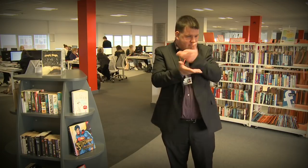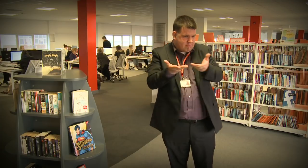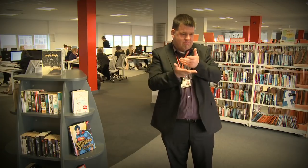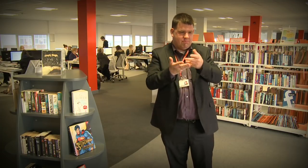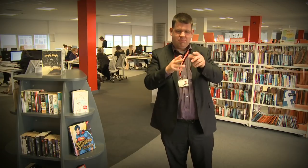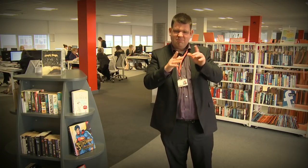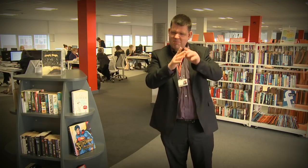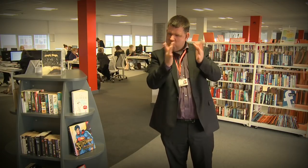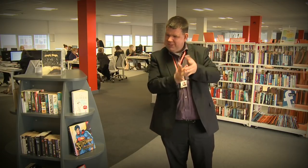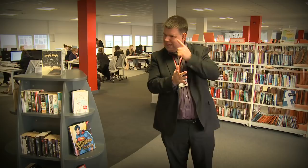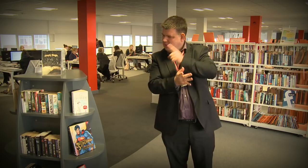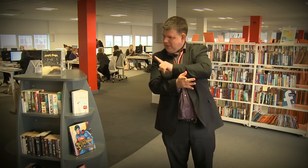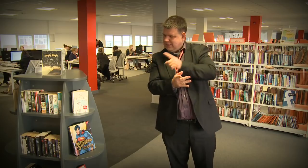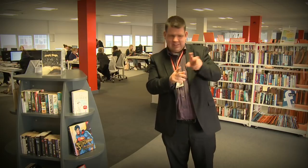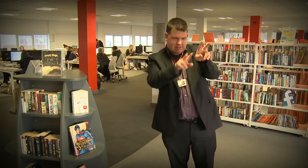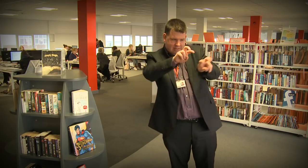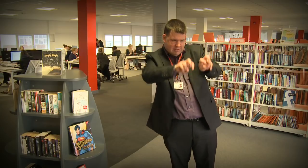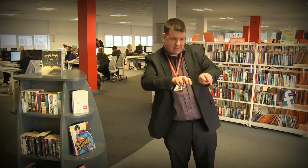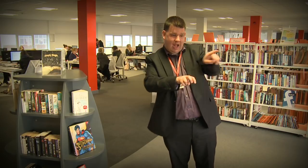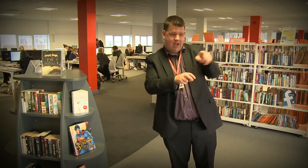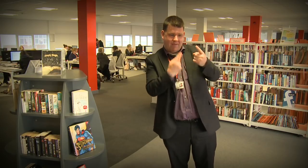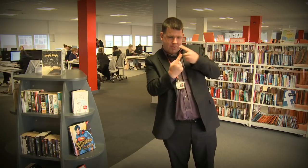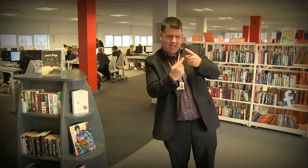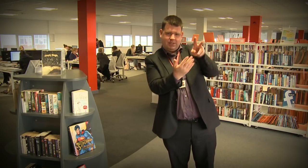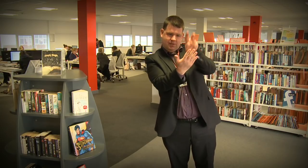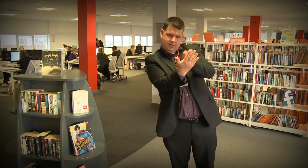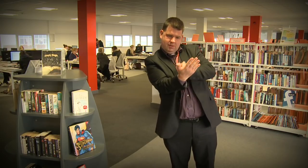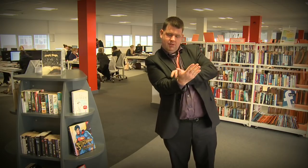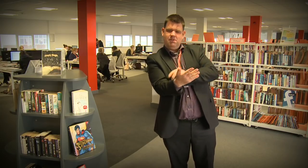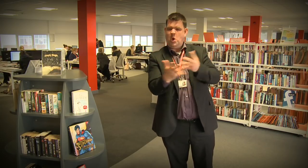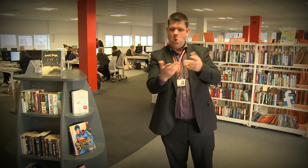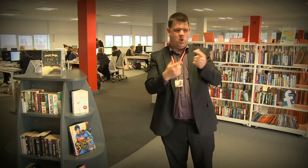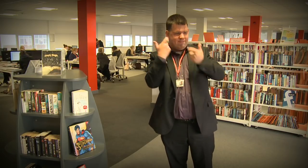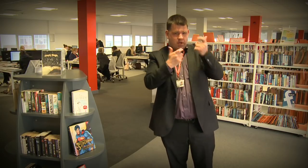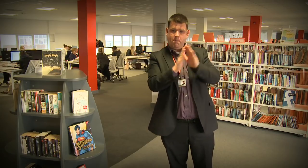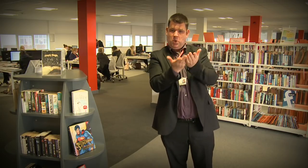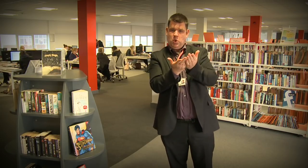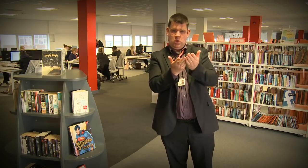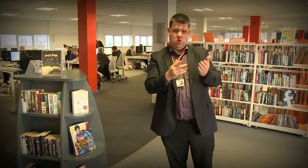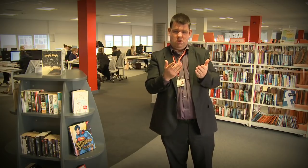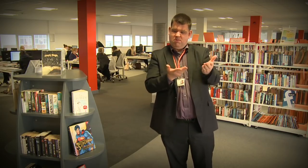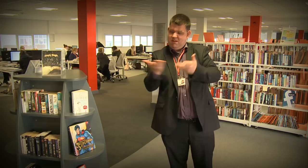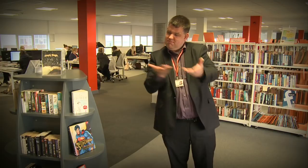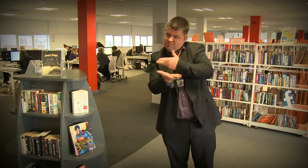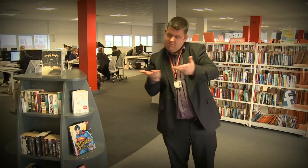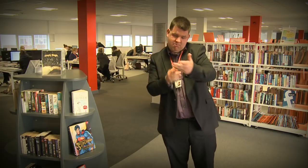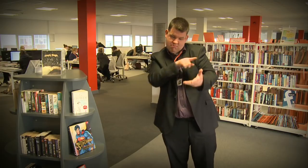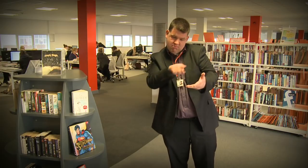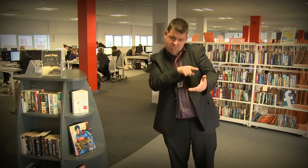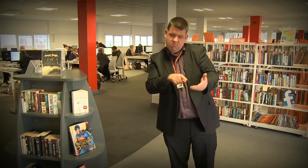For example you might need to research something on the internet and discuss it with your classmates. Or you might help each other find the right